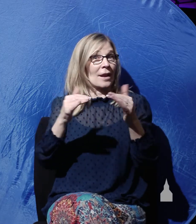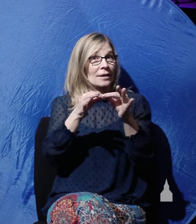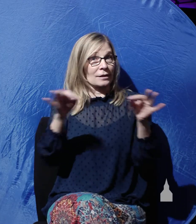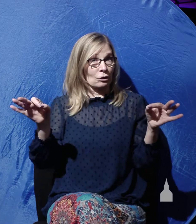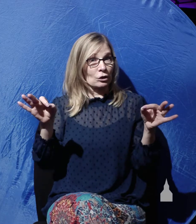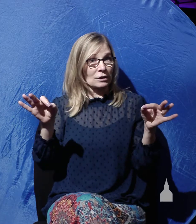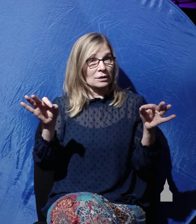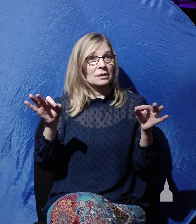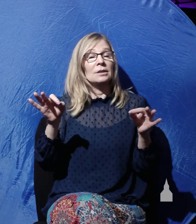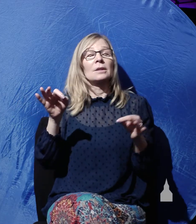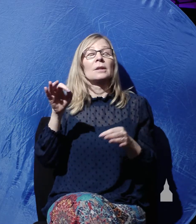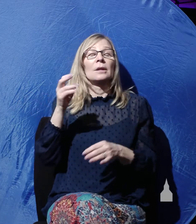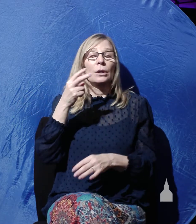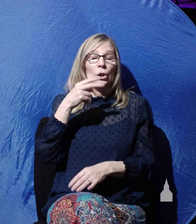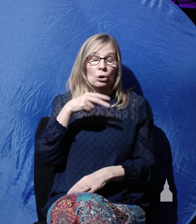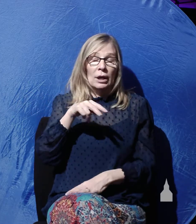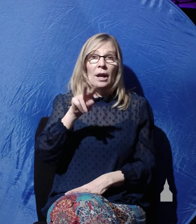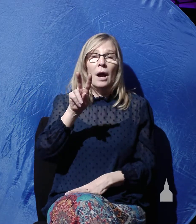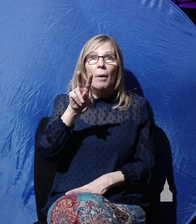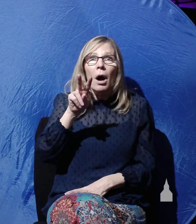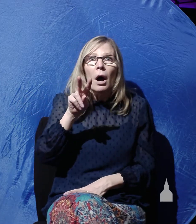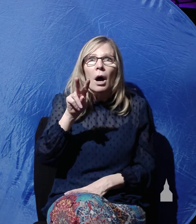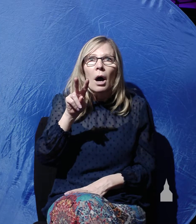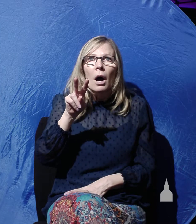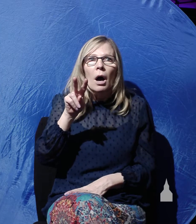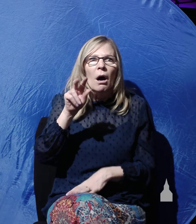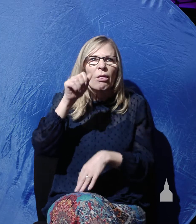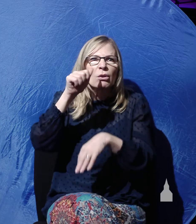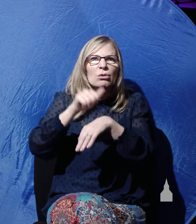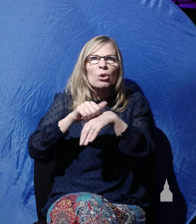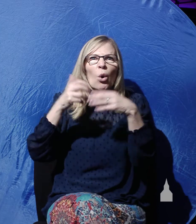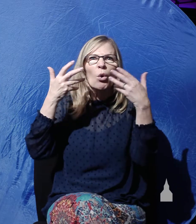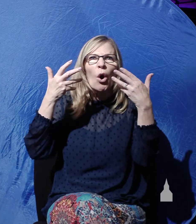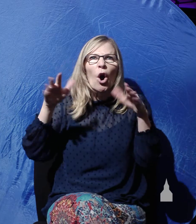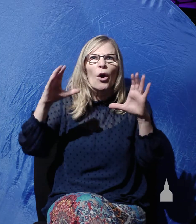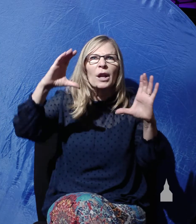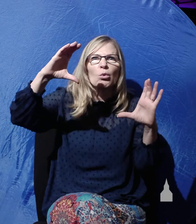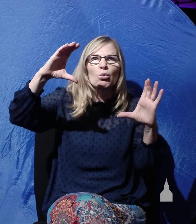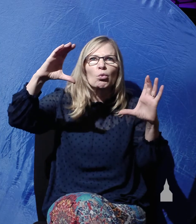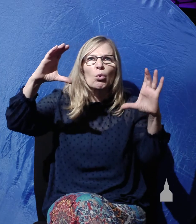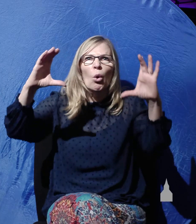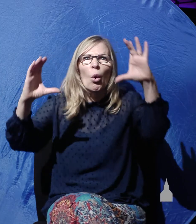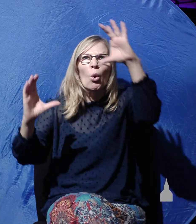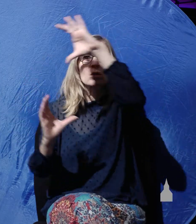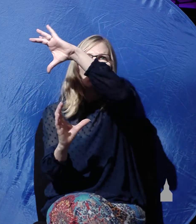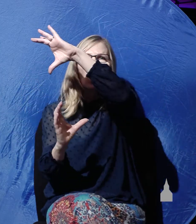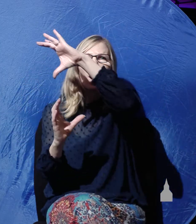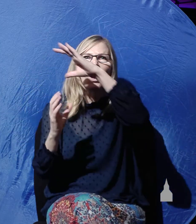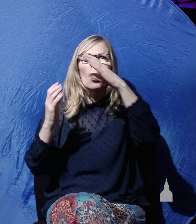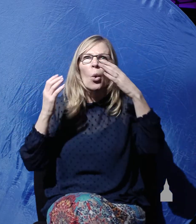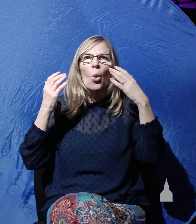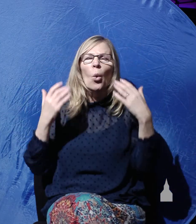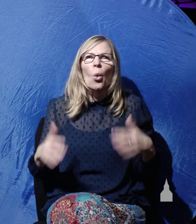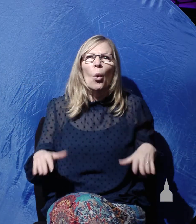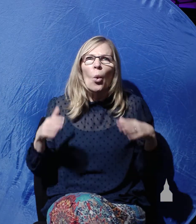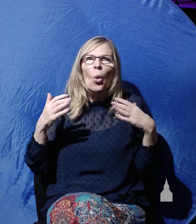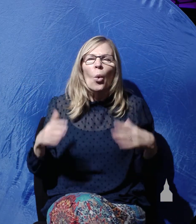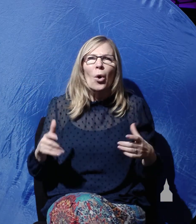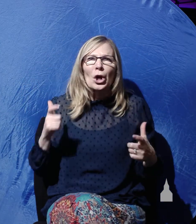up, they saw that the stone had been rolled away, although it was extremely large. Now, Mark